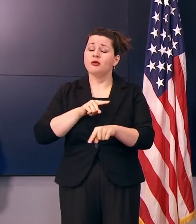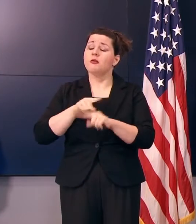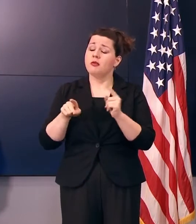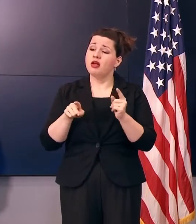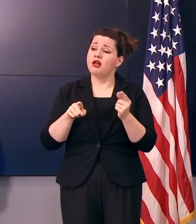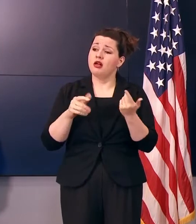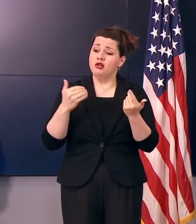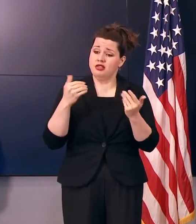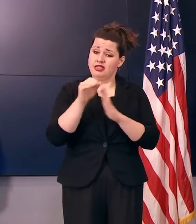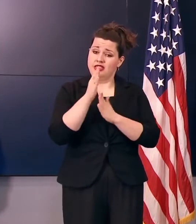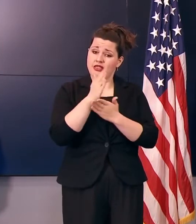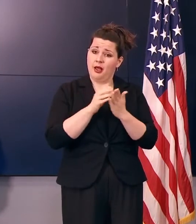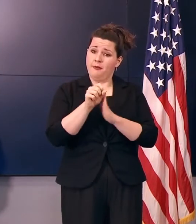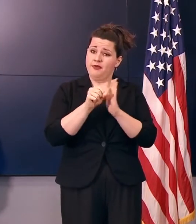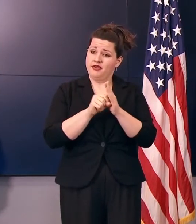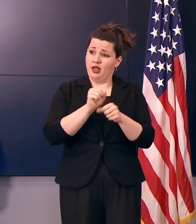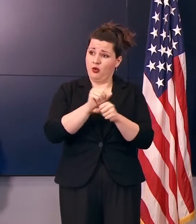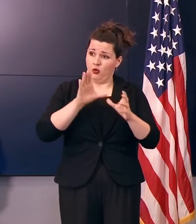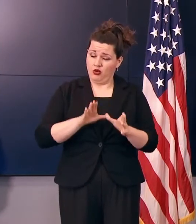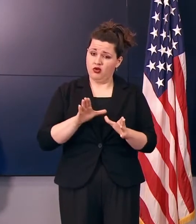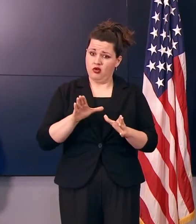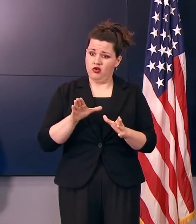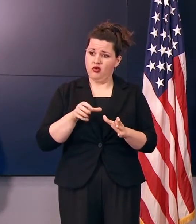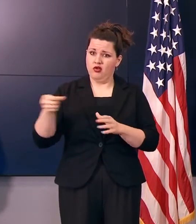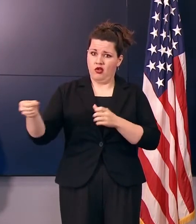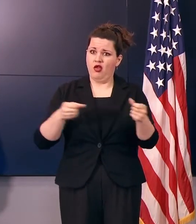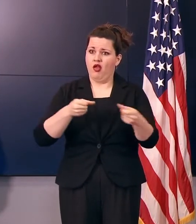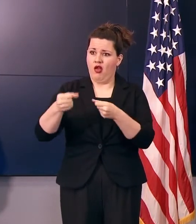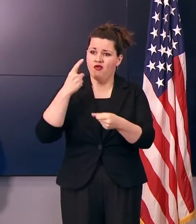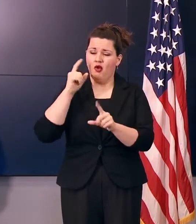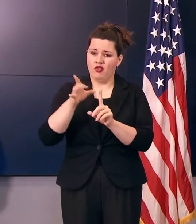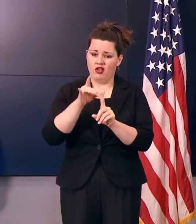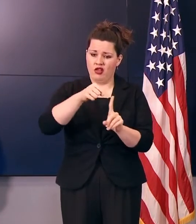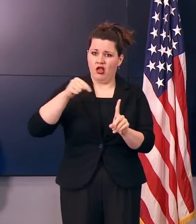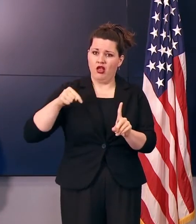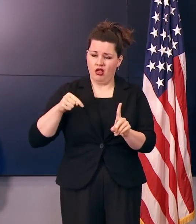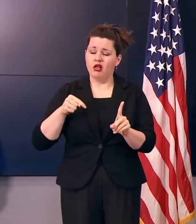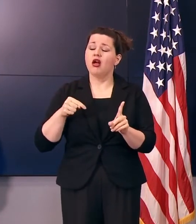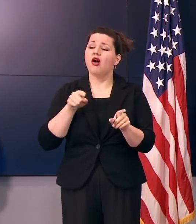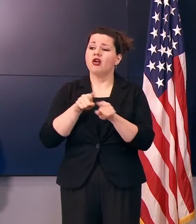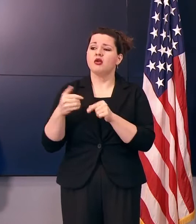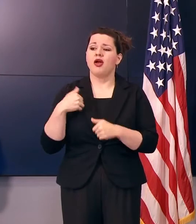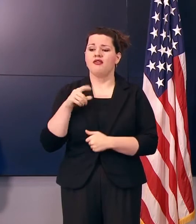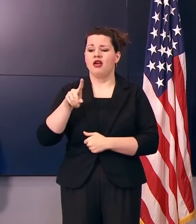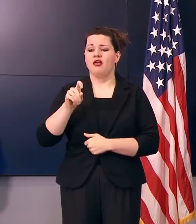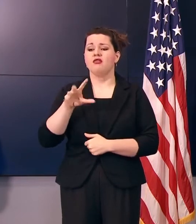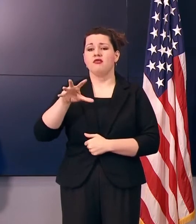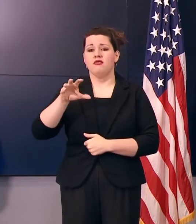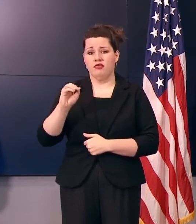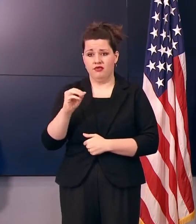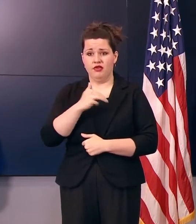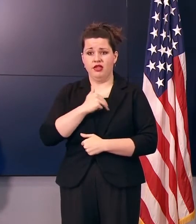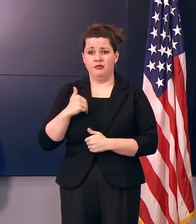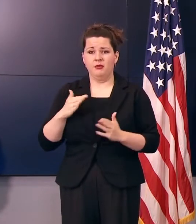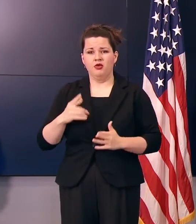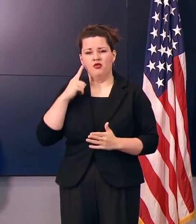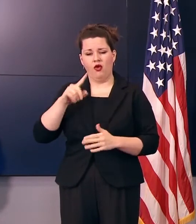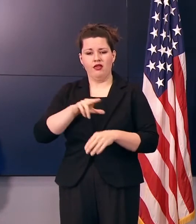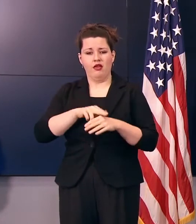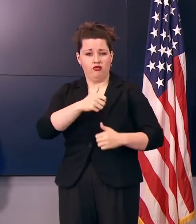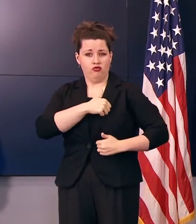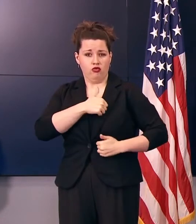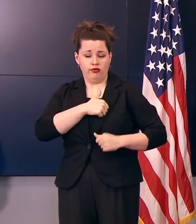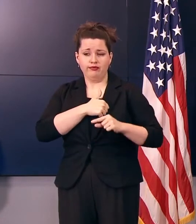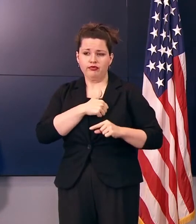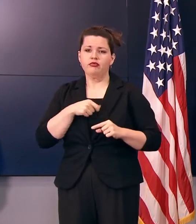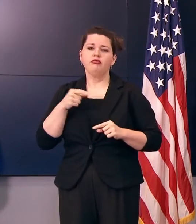having some of our state workforce reassigned to doing the contact tracing, we also have 150 members of the Guard that